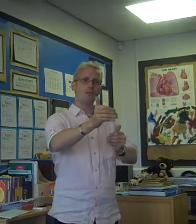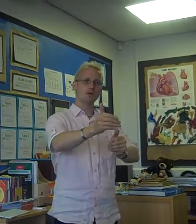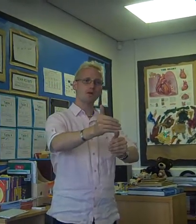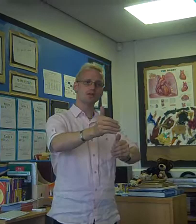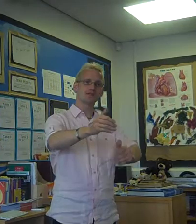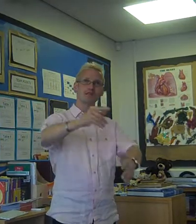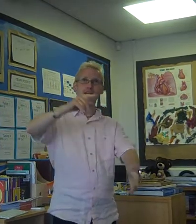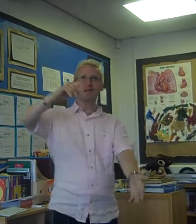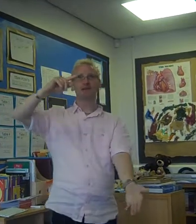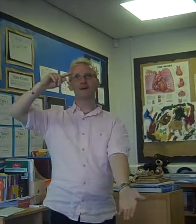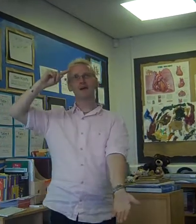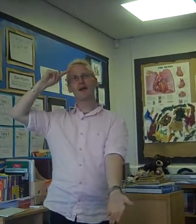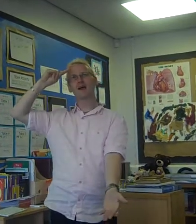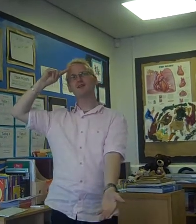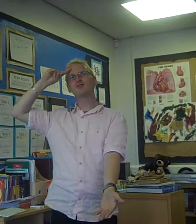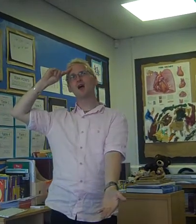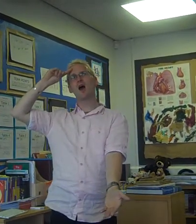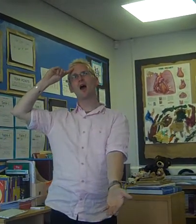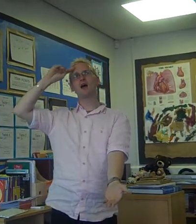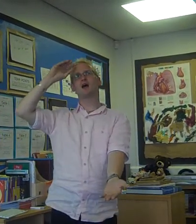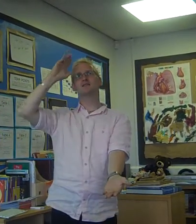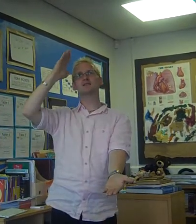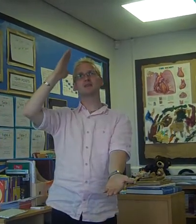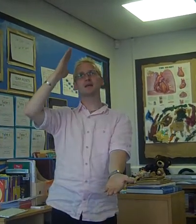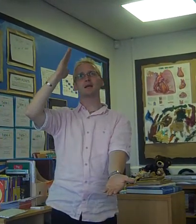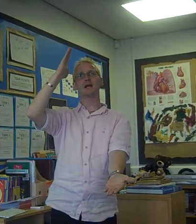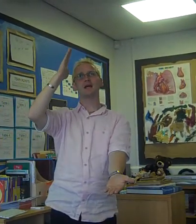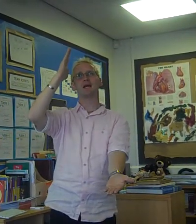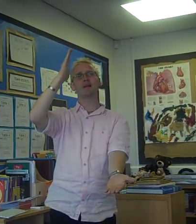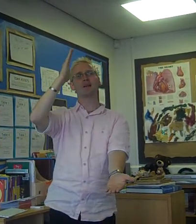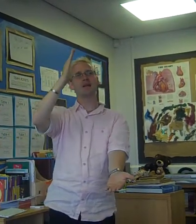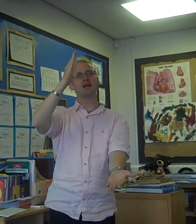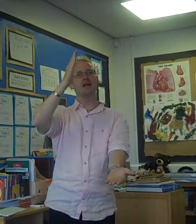on If I can just believe